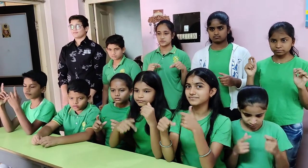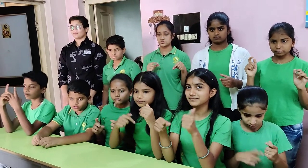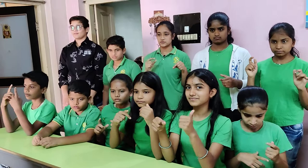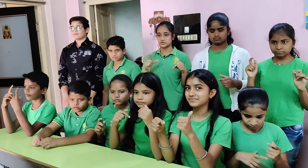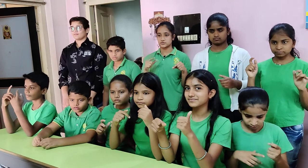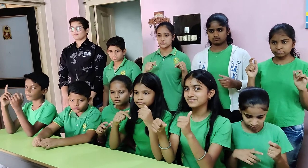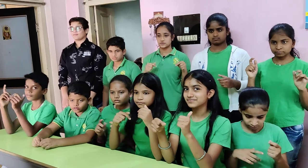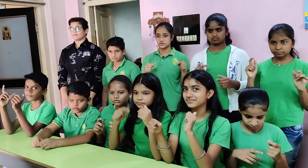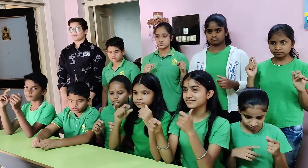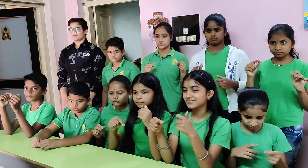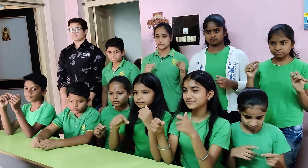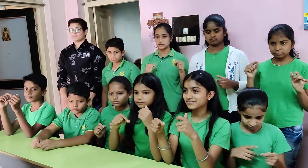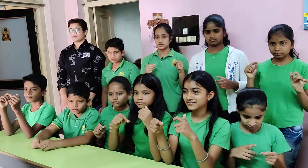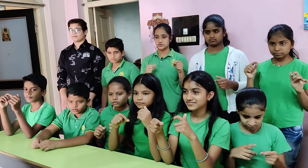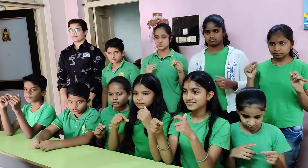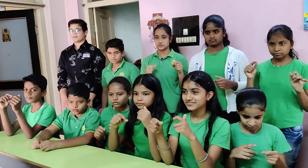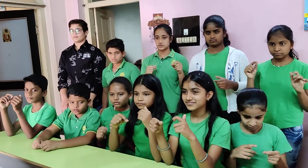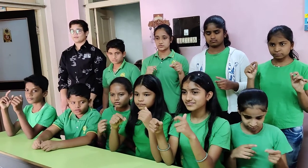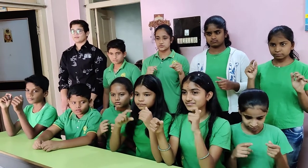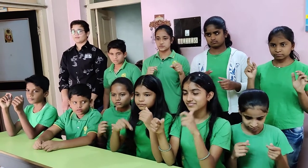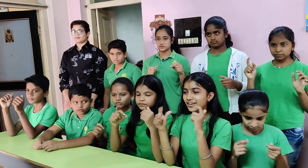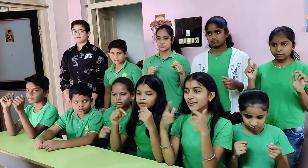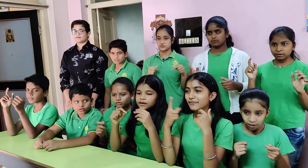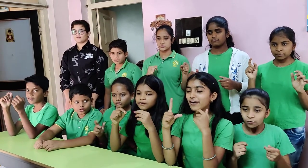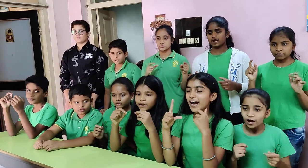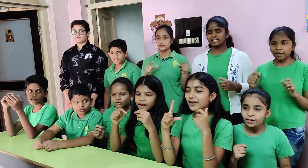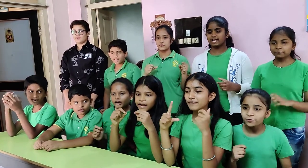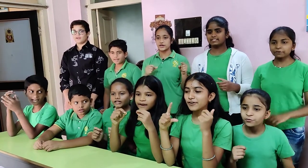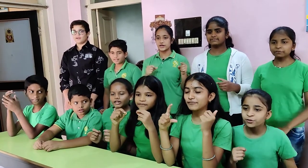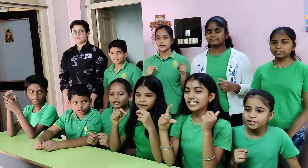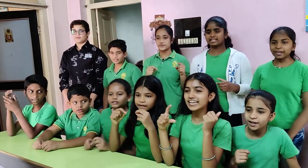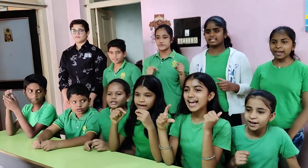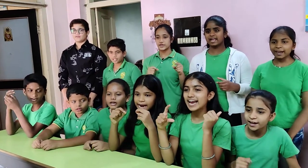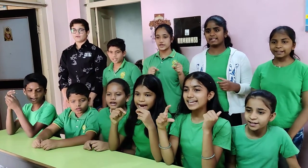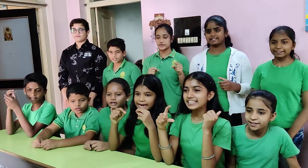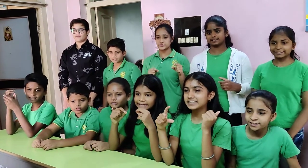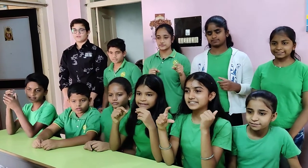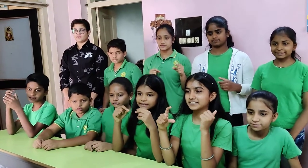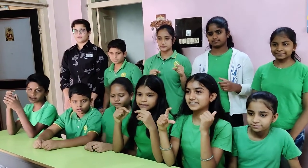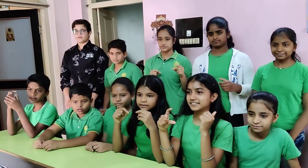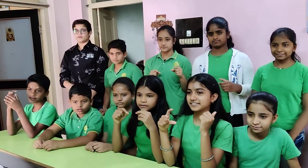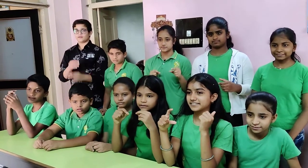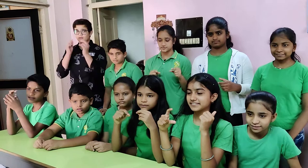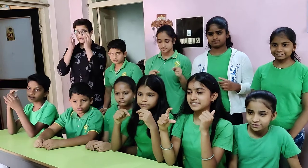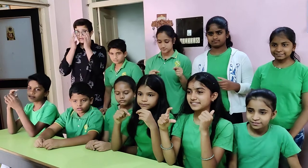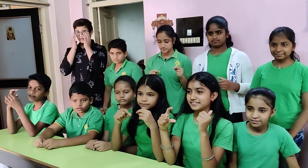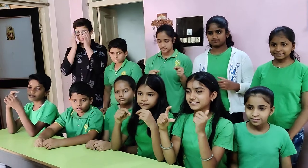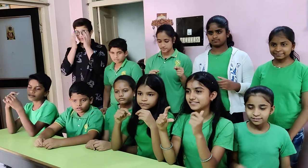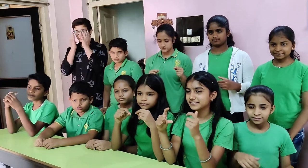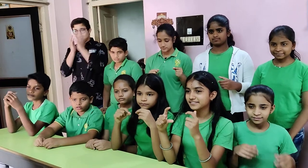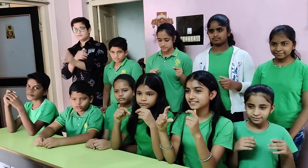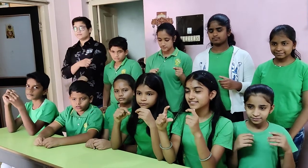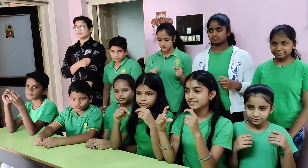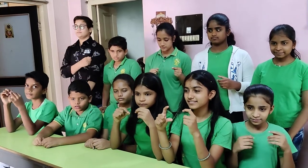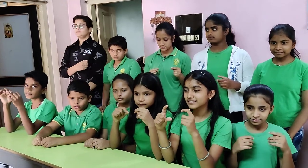sixty-nine,-eight. Very good. Correct answer. Next sum.